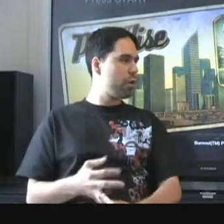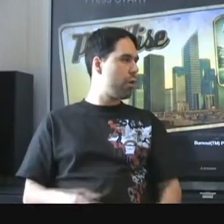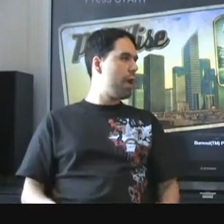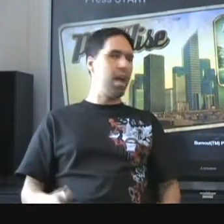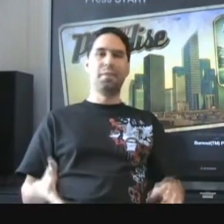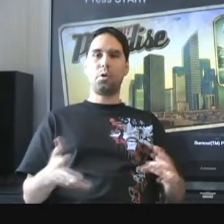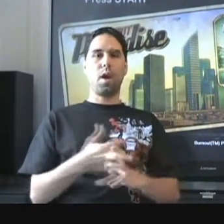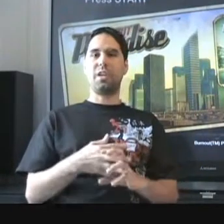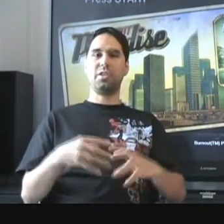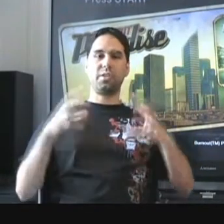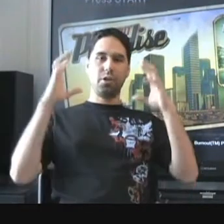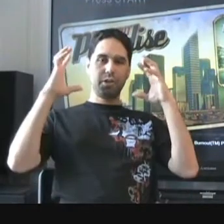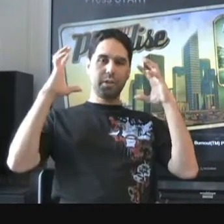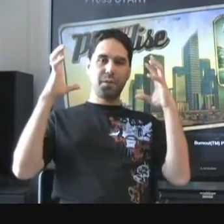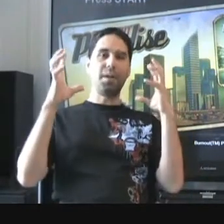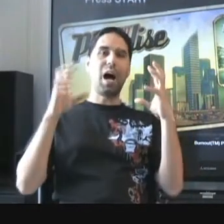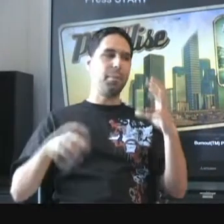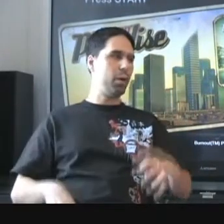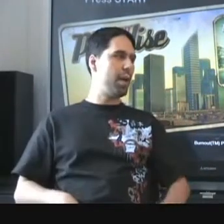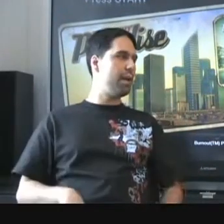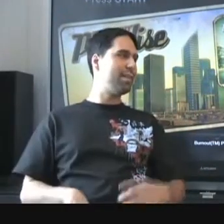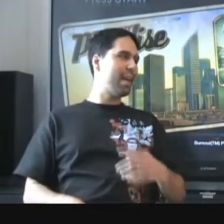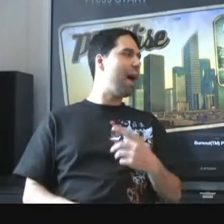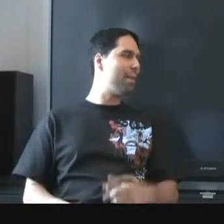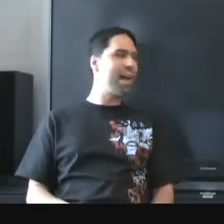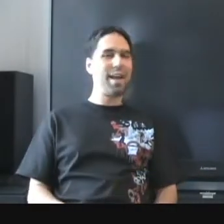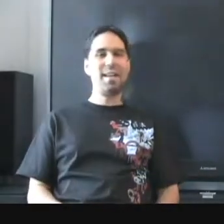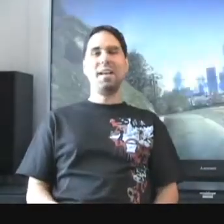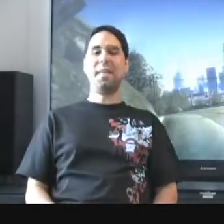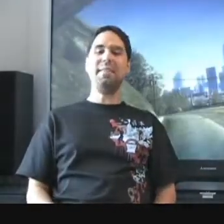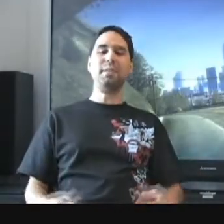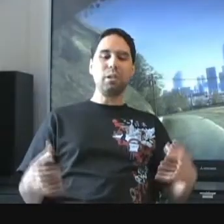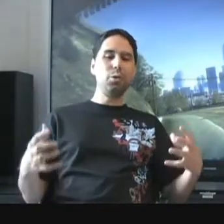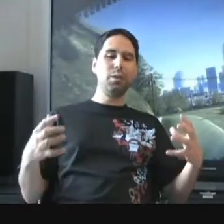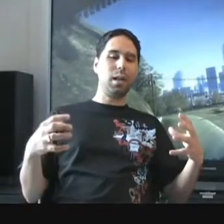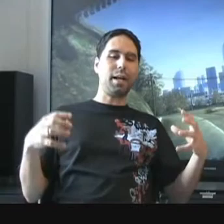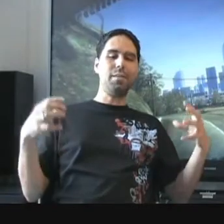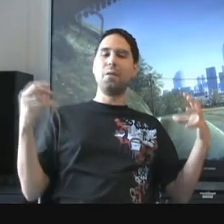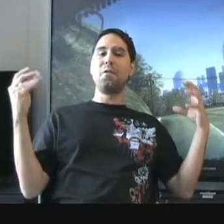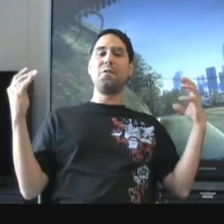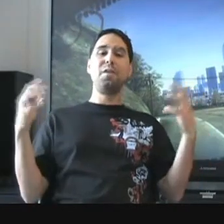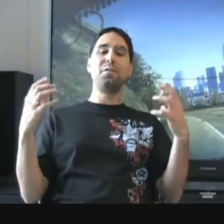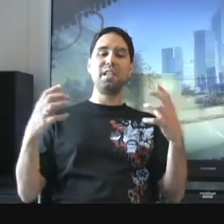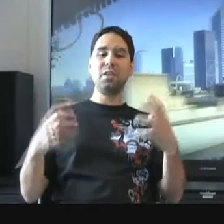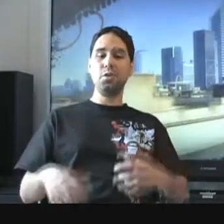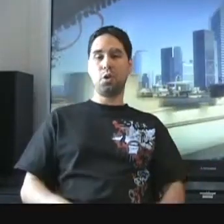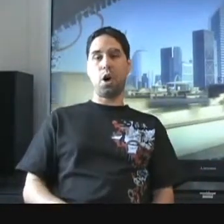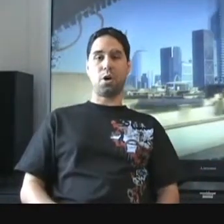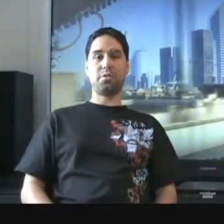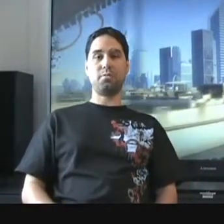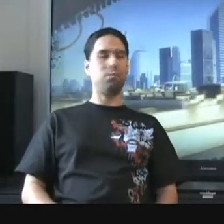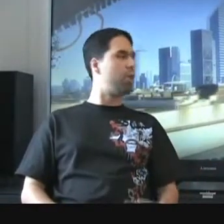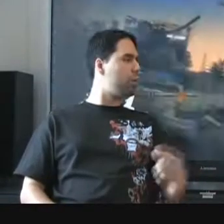and the crashes are just phenomenal. And on top of that, they've included like another 15 new cars. Nope.